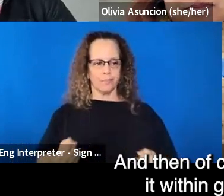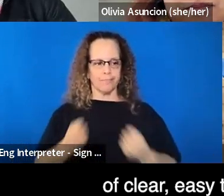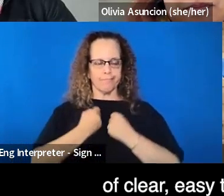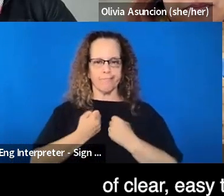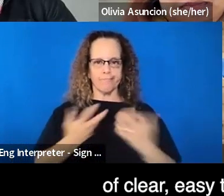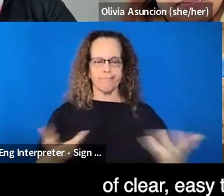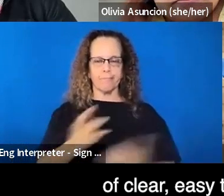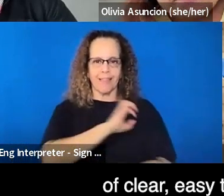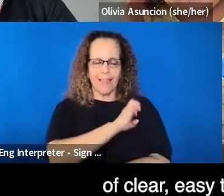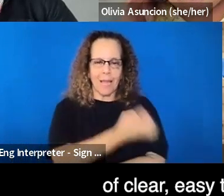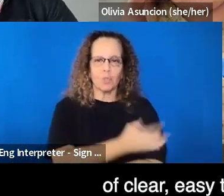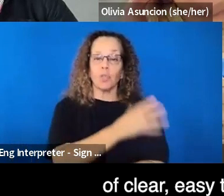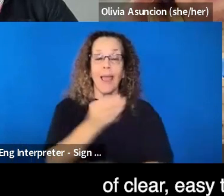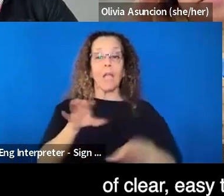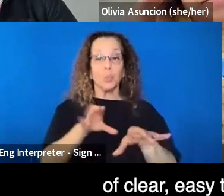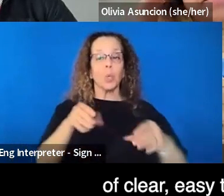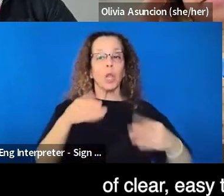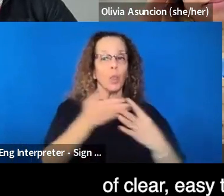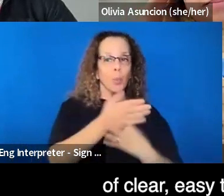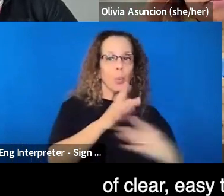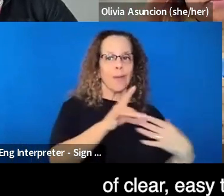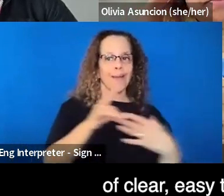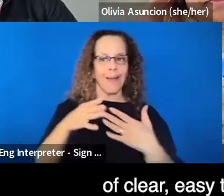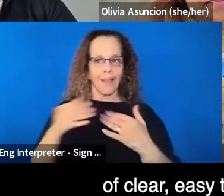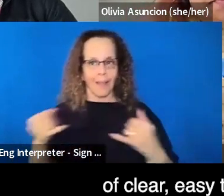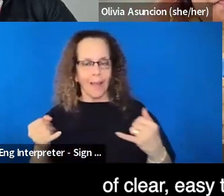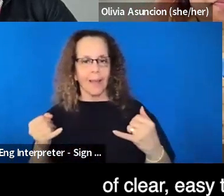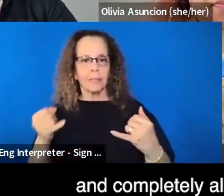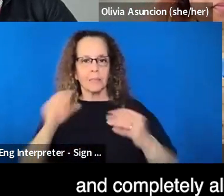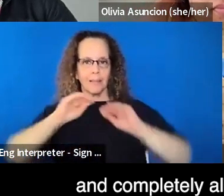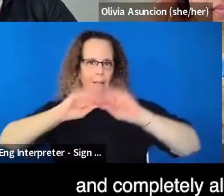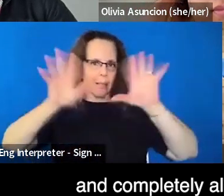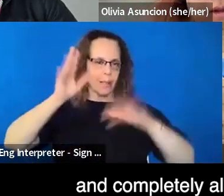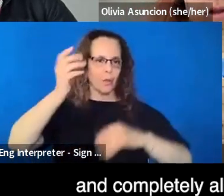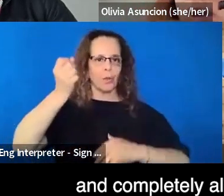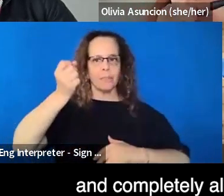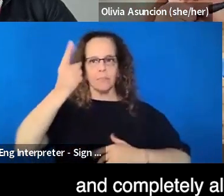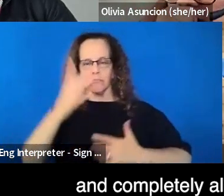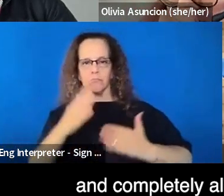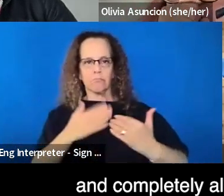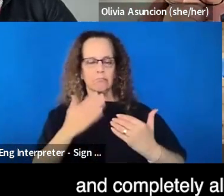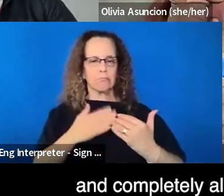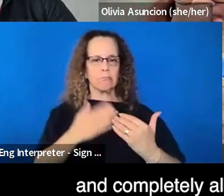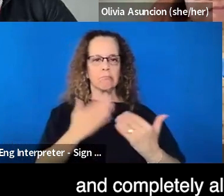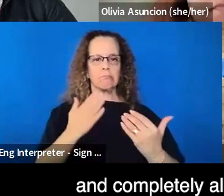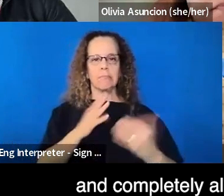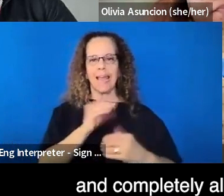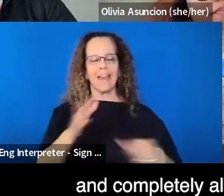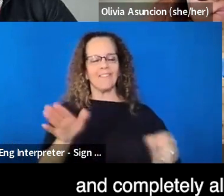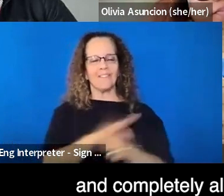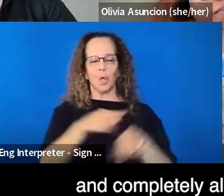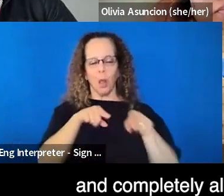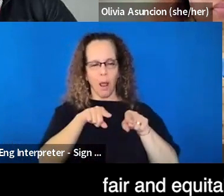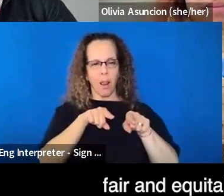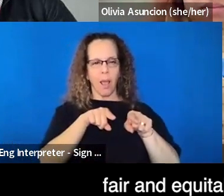within guidelines of clear, easy to understand and completely aligned to consent,